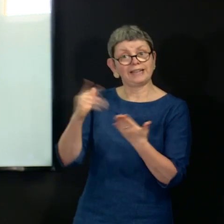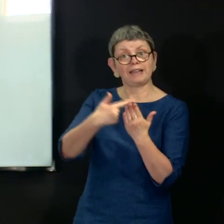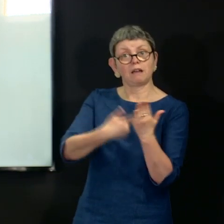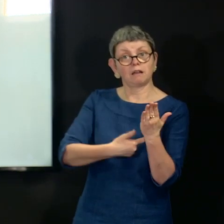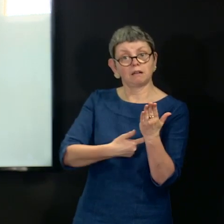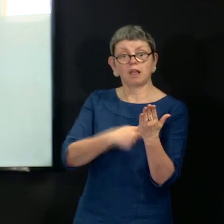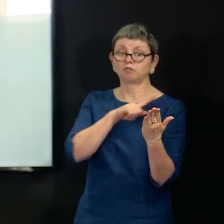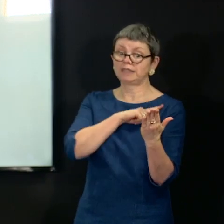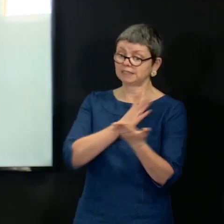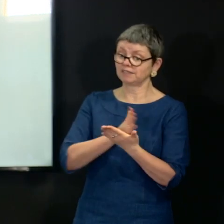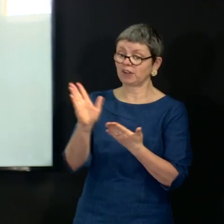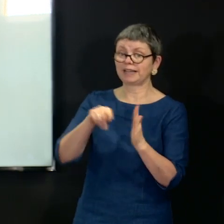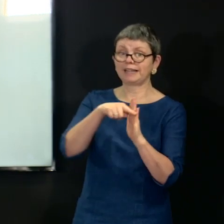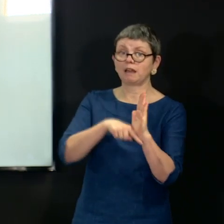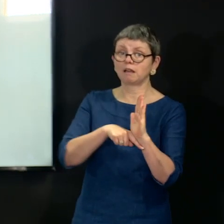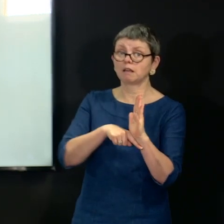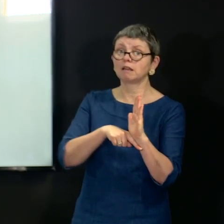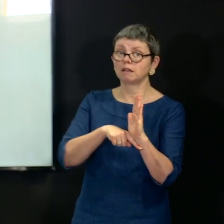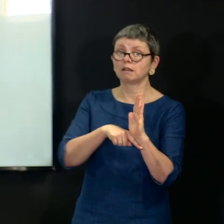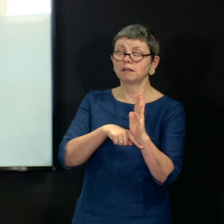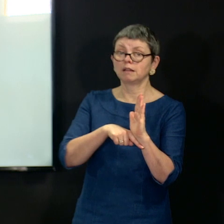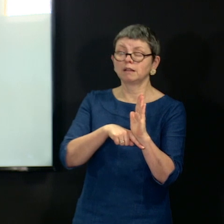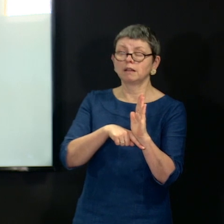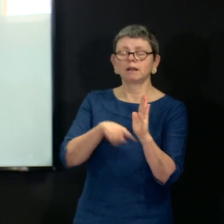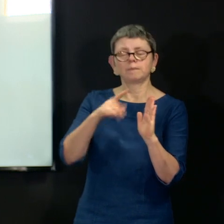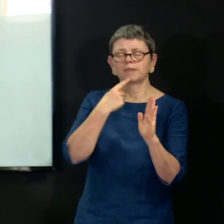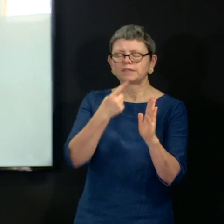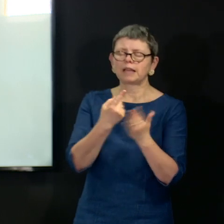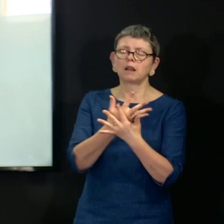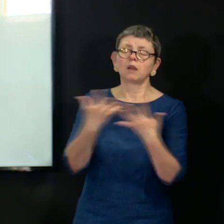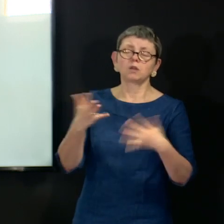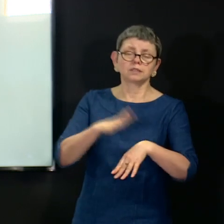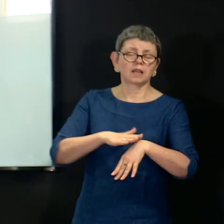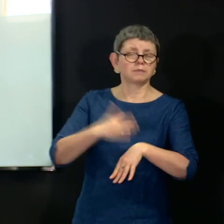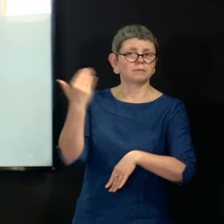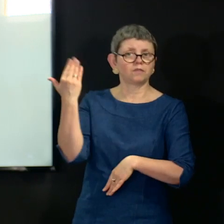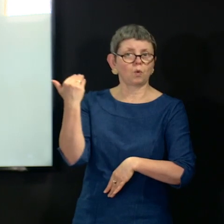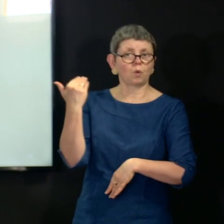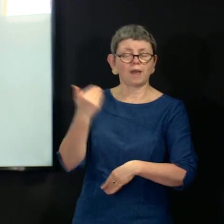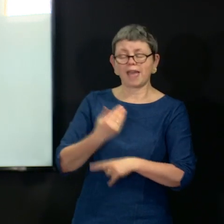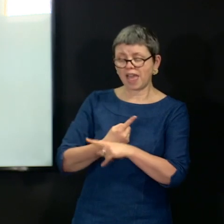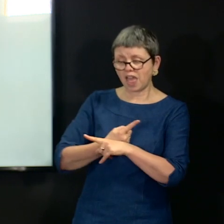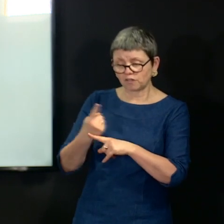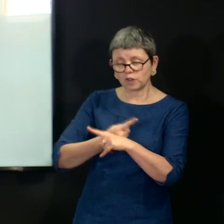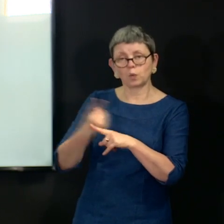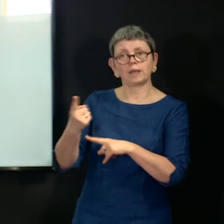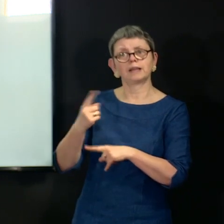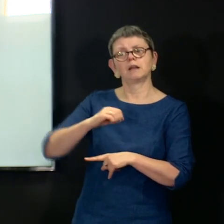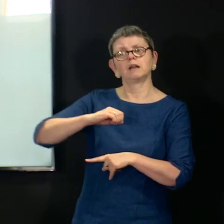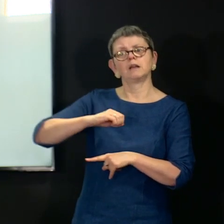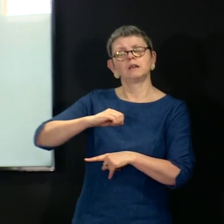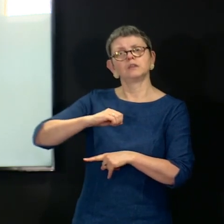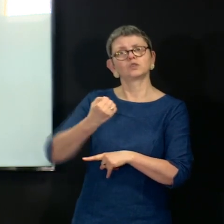And what I'd say is that, as I've said many times, I speak to Scottish Care every single week. I'm due to speak to Donald